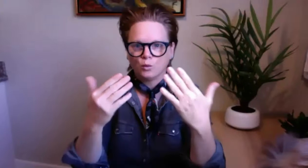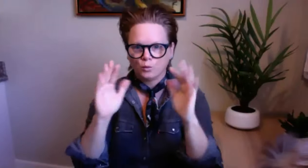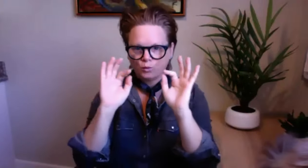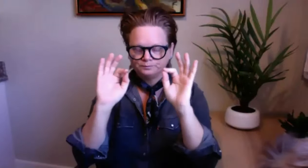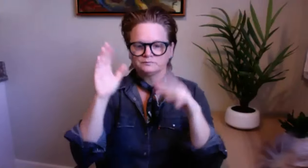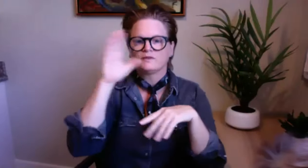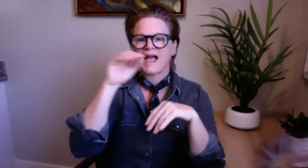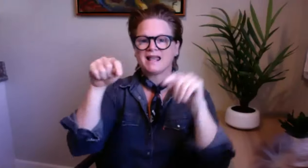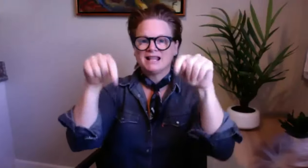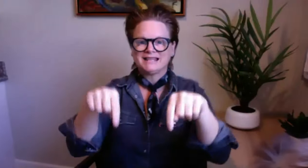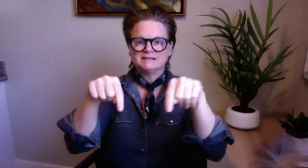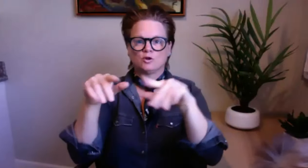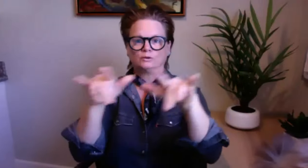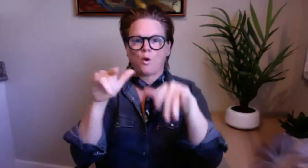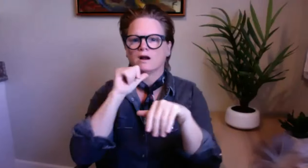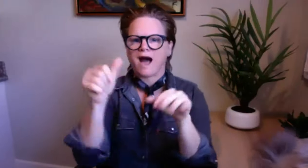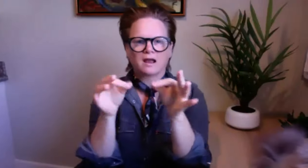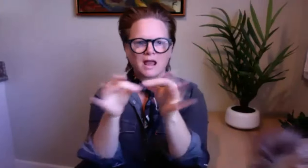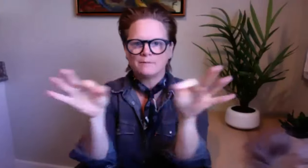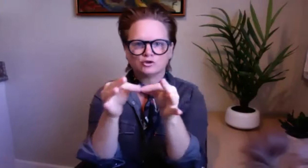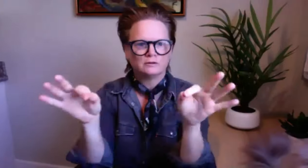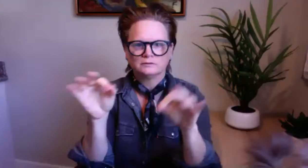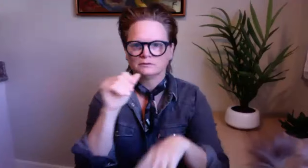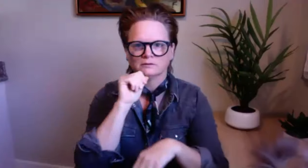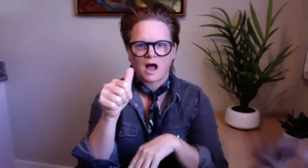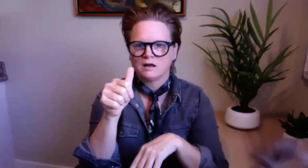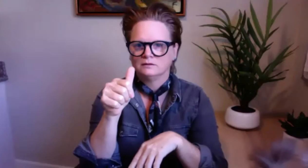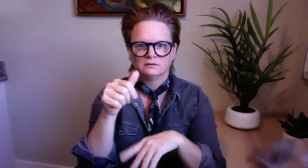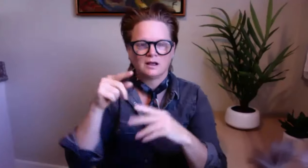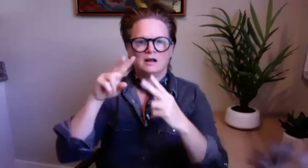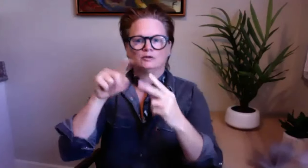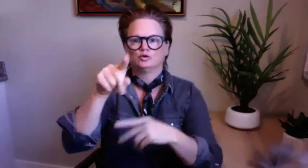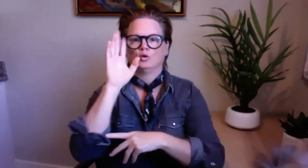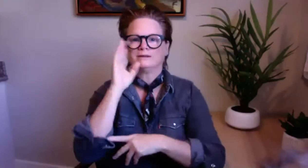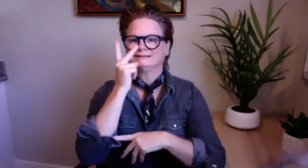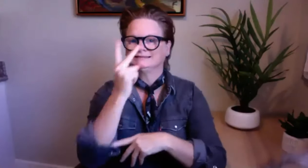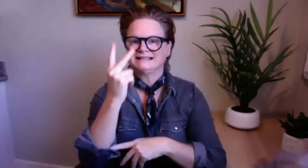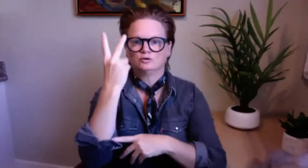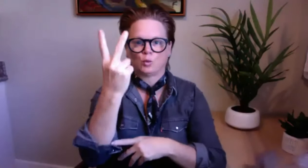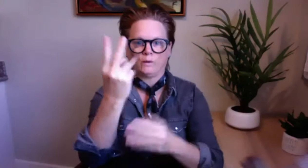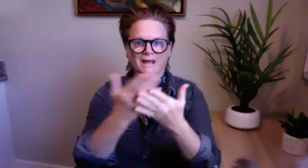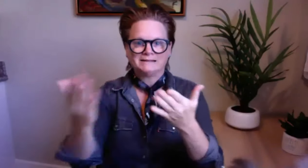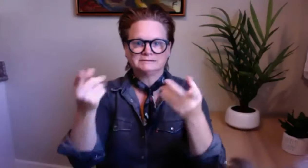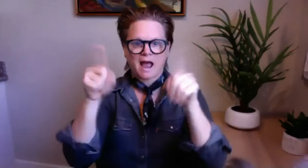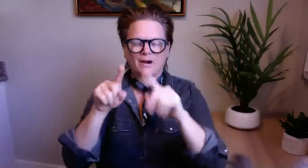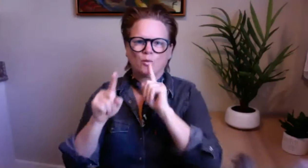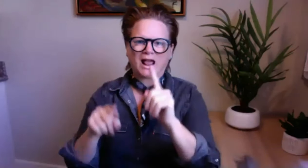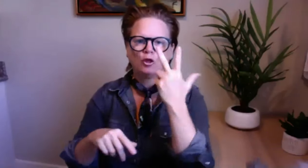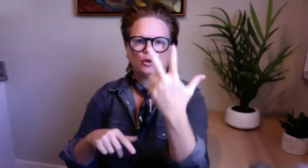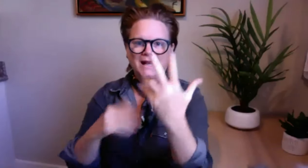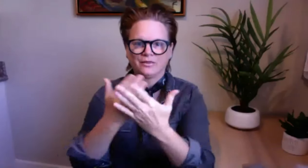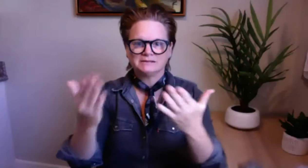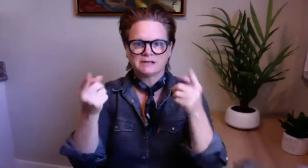okay okay thank you all so much and i do want to just let you know this is not captioned